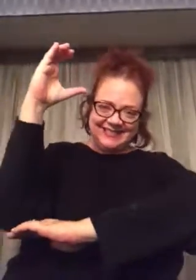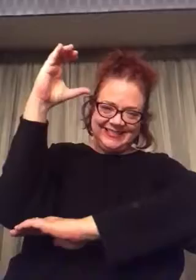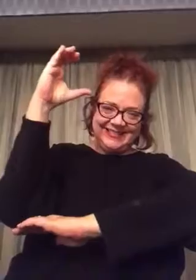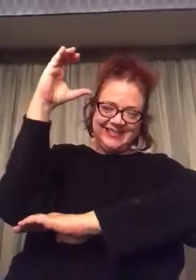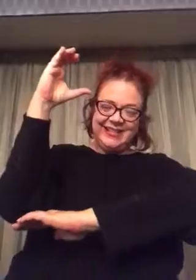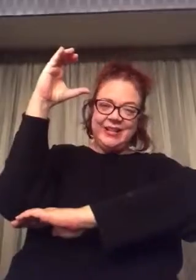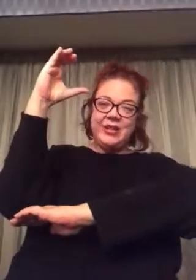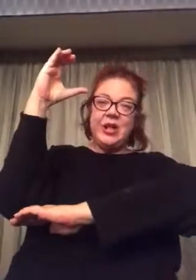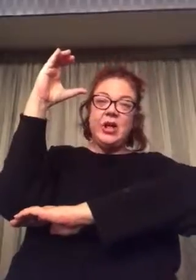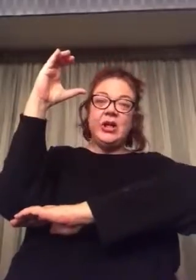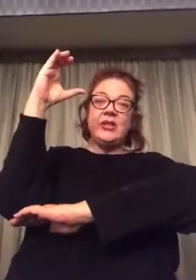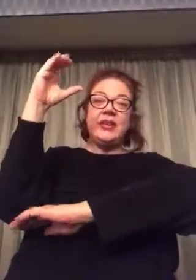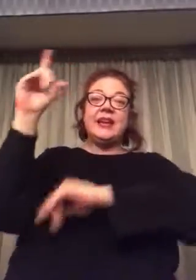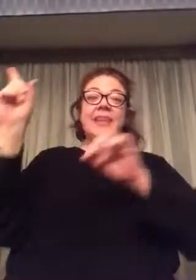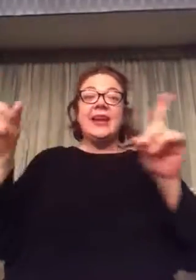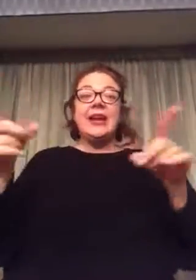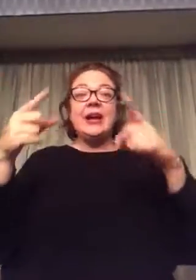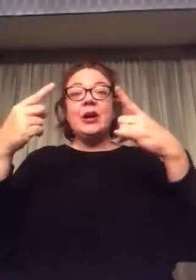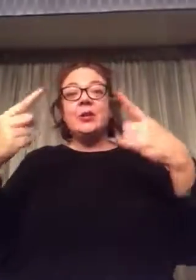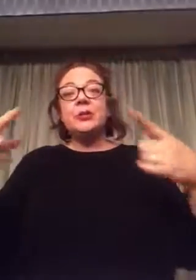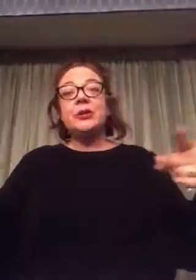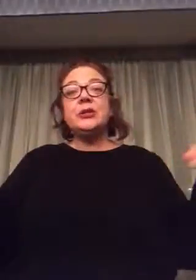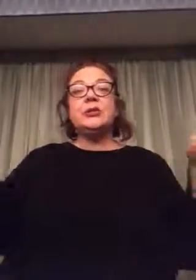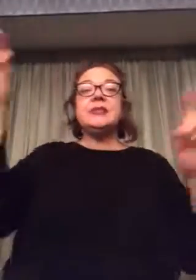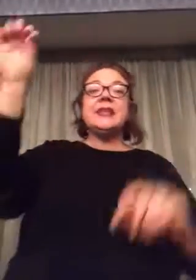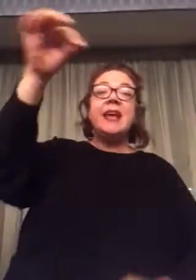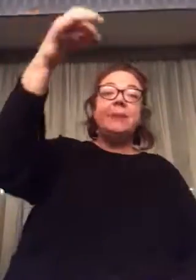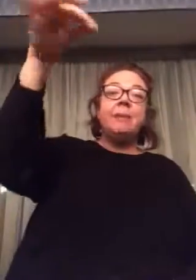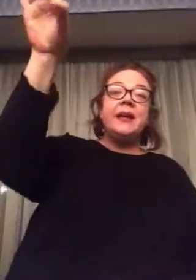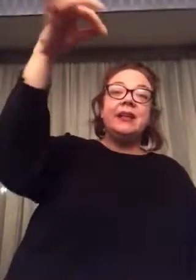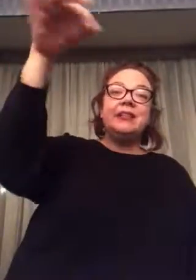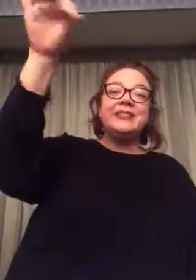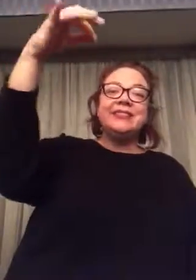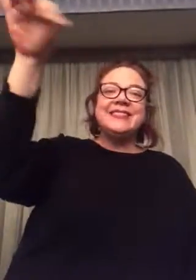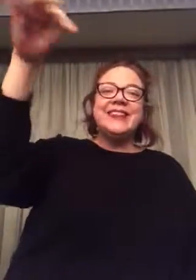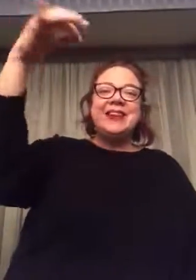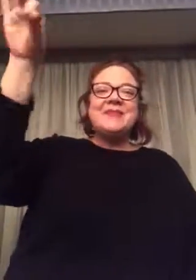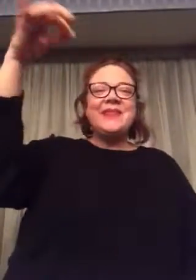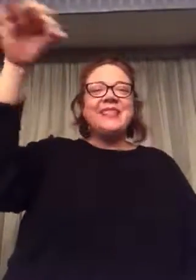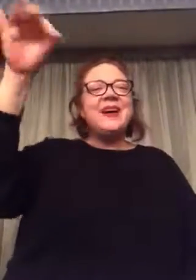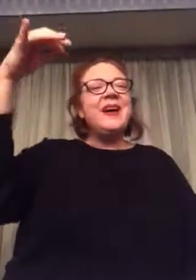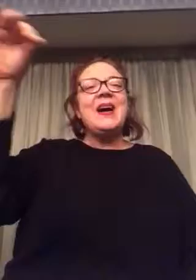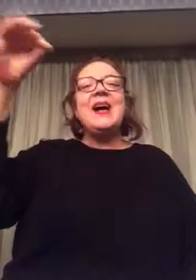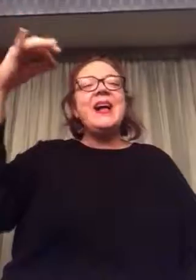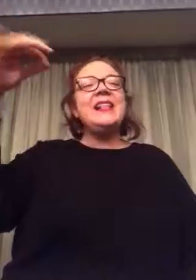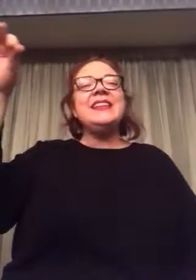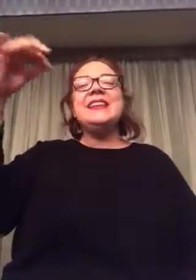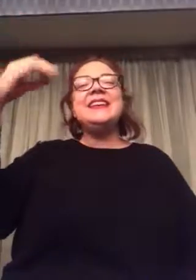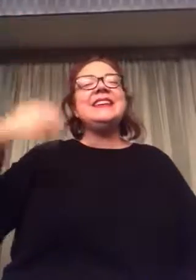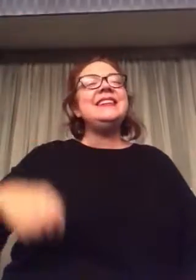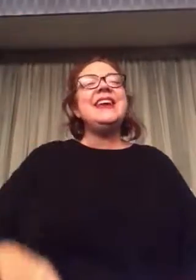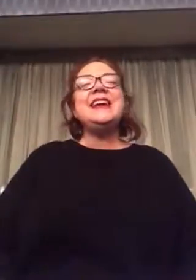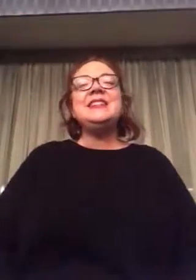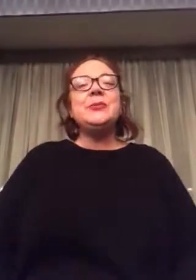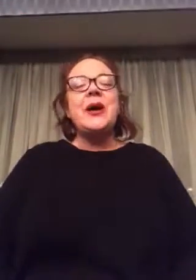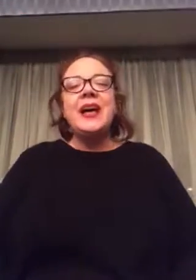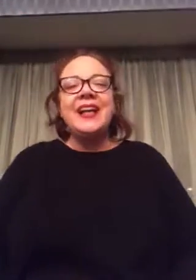All the carols and bells make the holidays swell